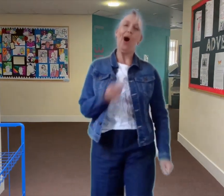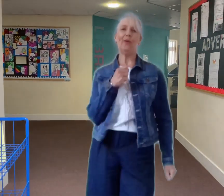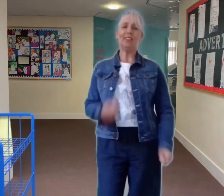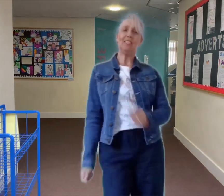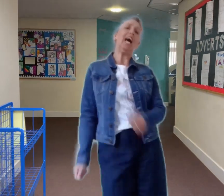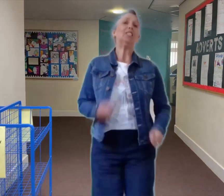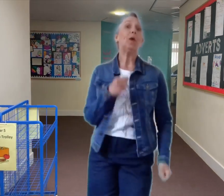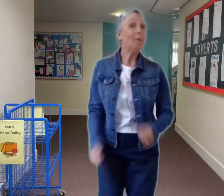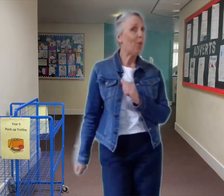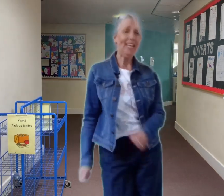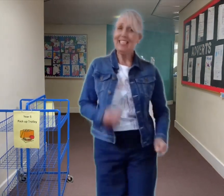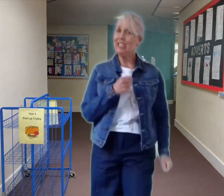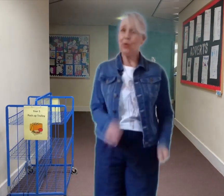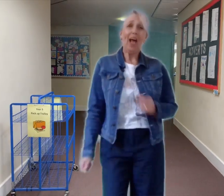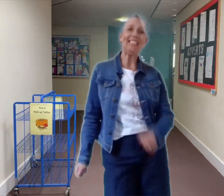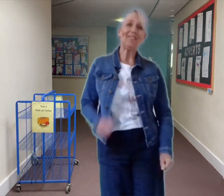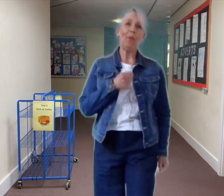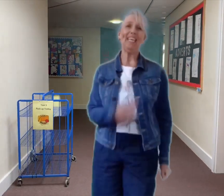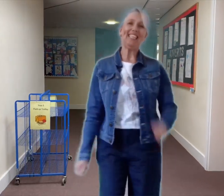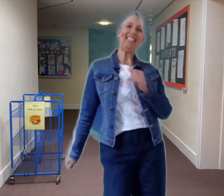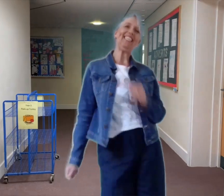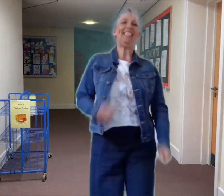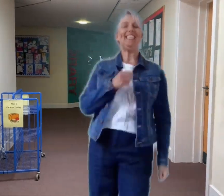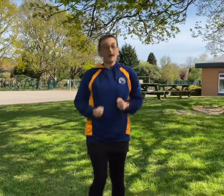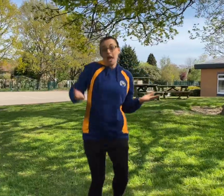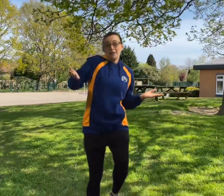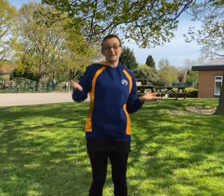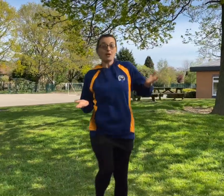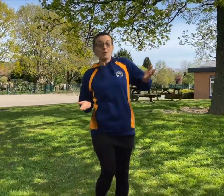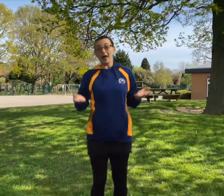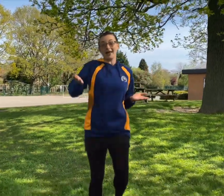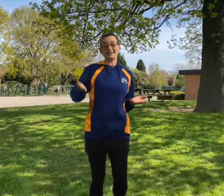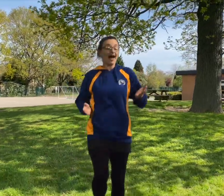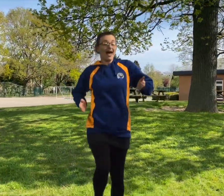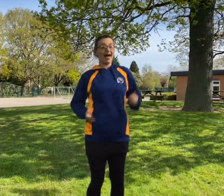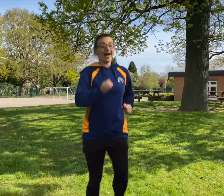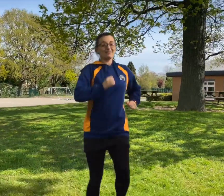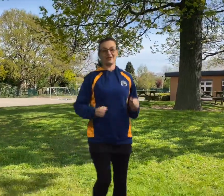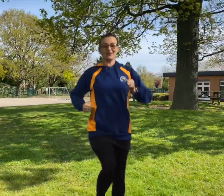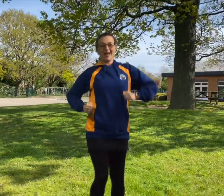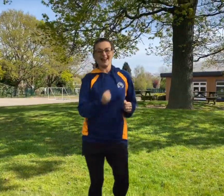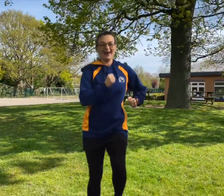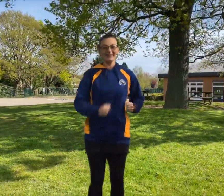That sweet Marie who waits for me Show me the way to Amarillo